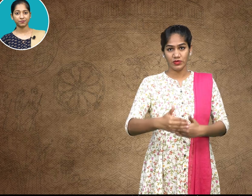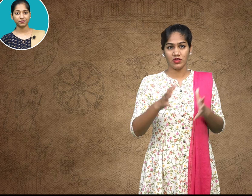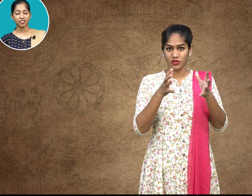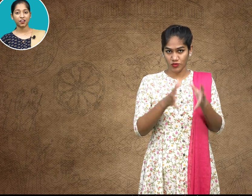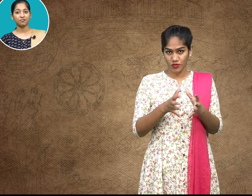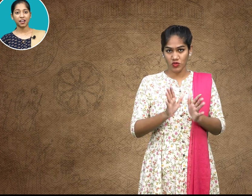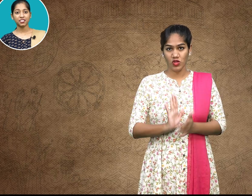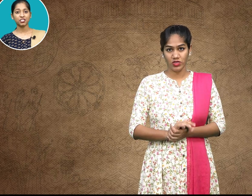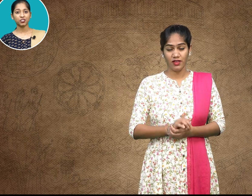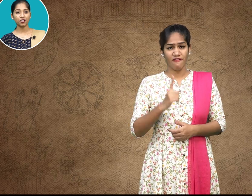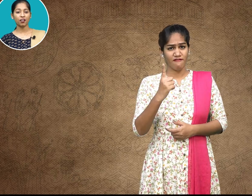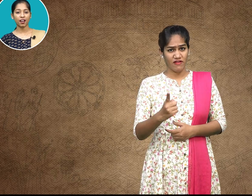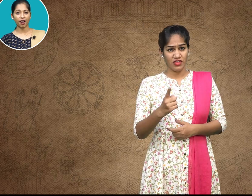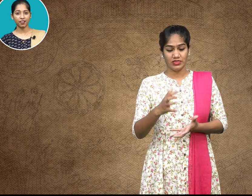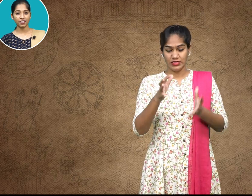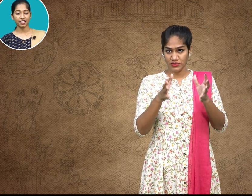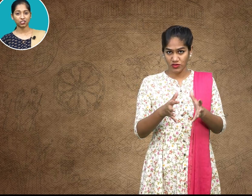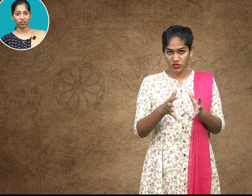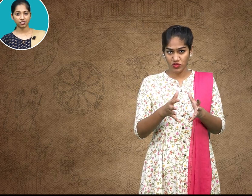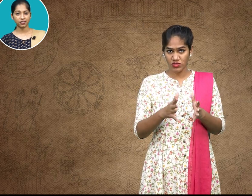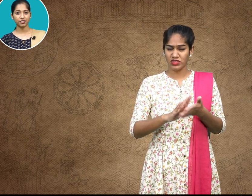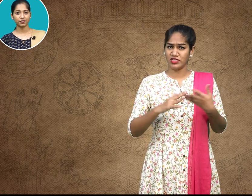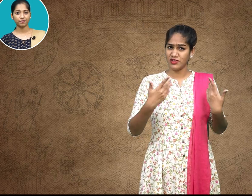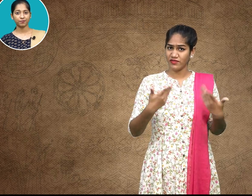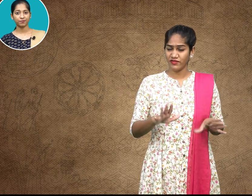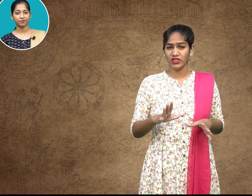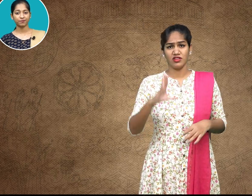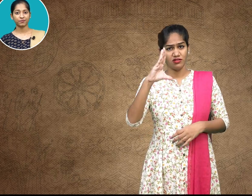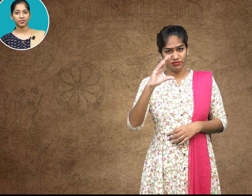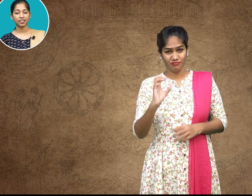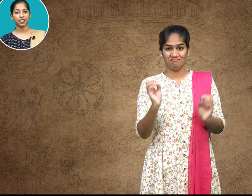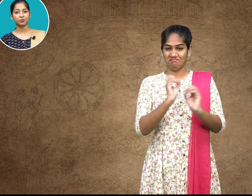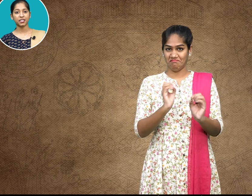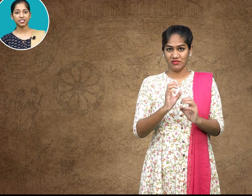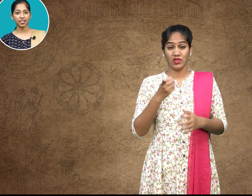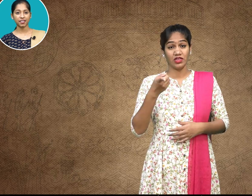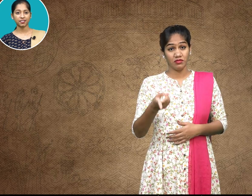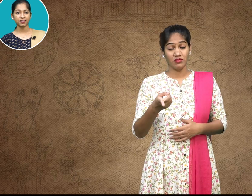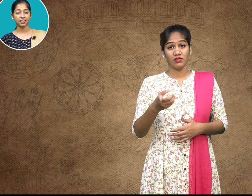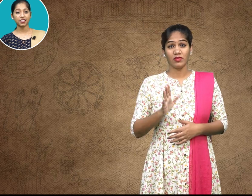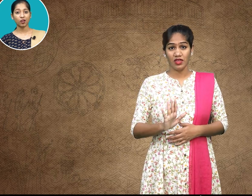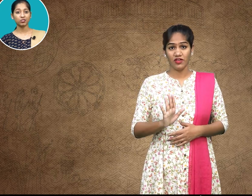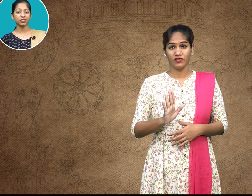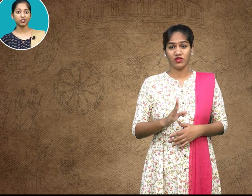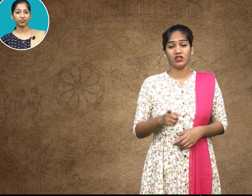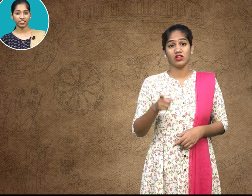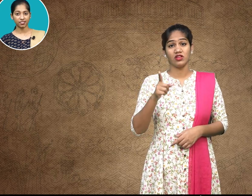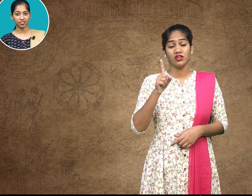once the stock are exhausted it may take thousands of years